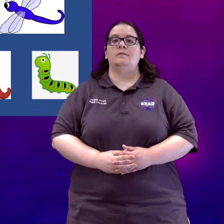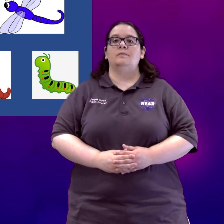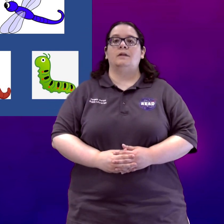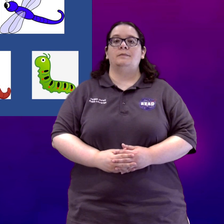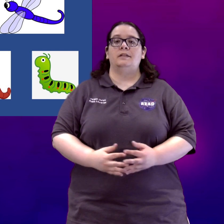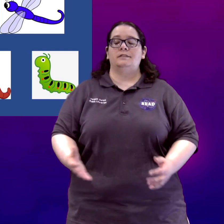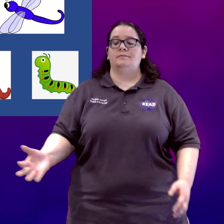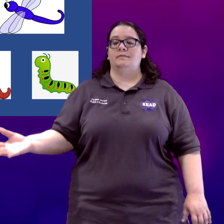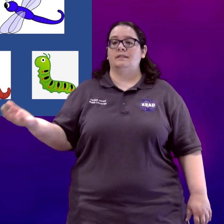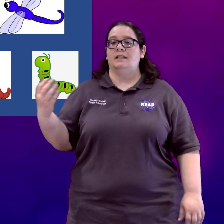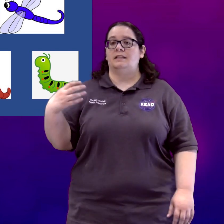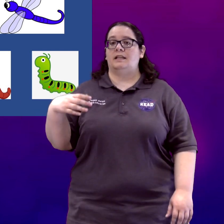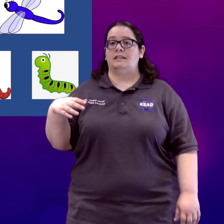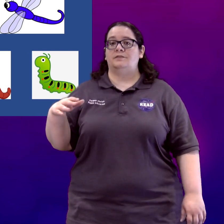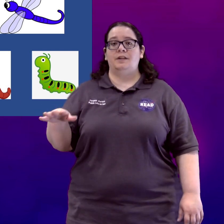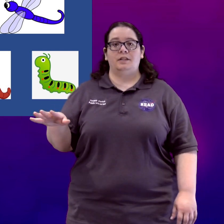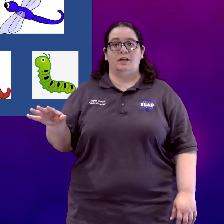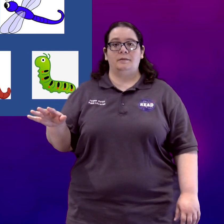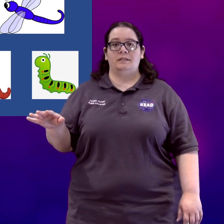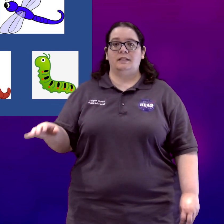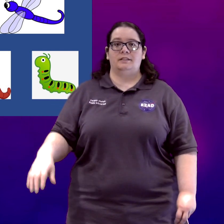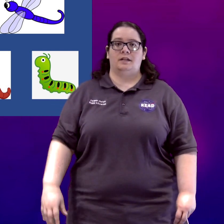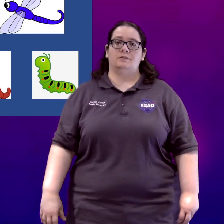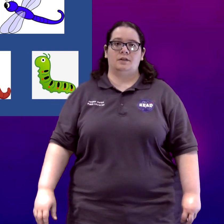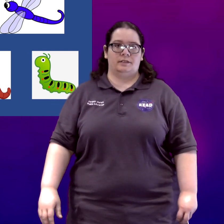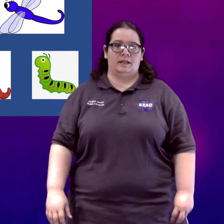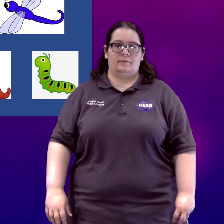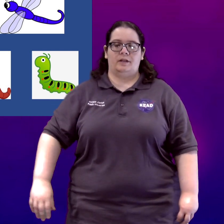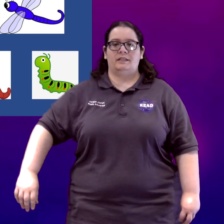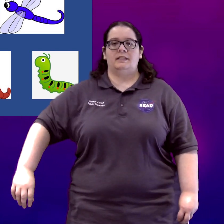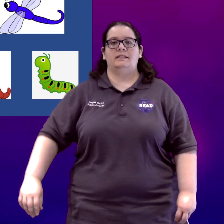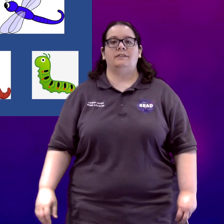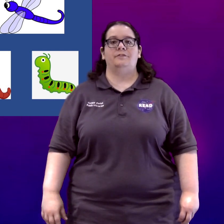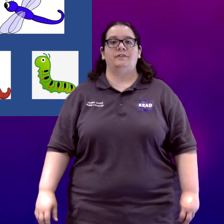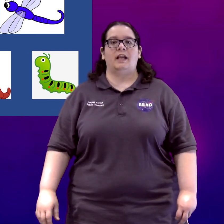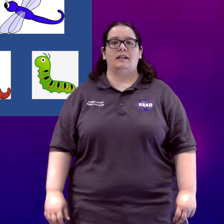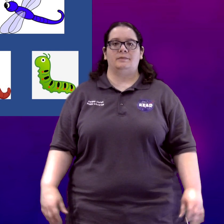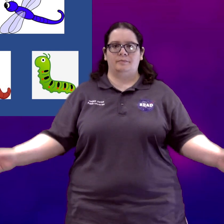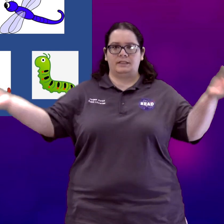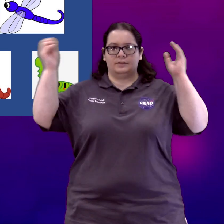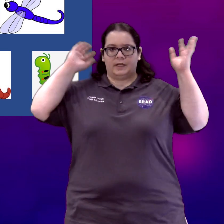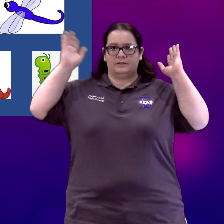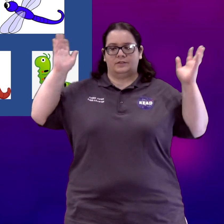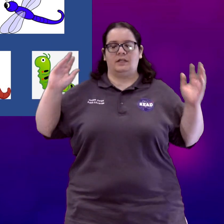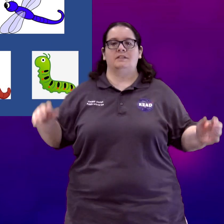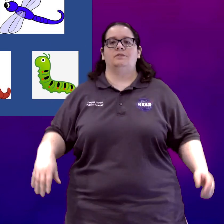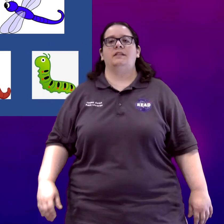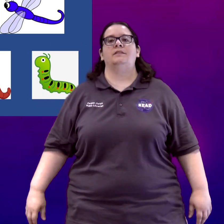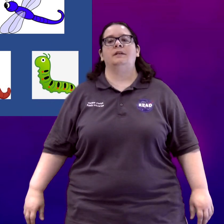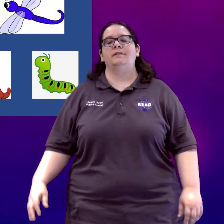One bug that is very common that gets in our house all the time, right, is the fly and it buzzes around and drives us crazy, right?